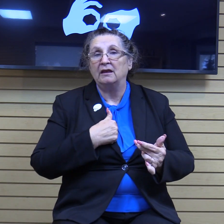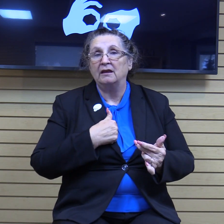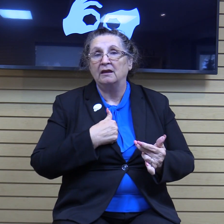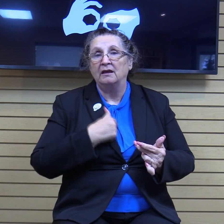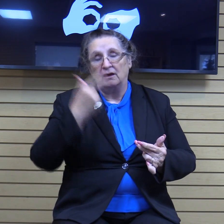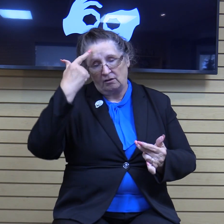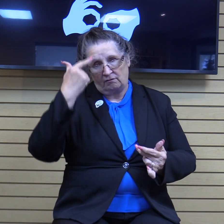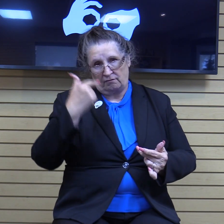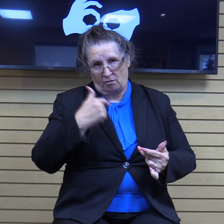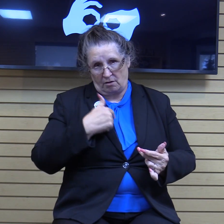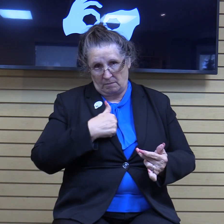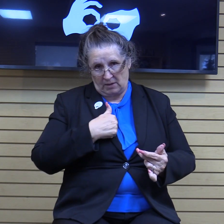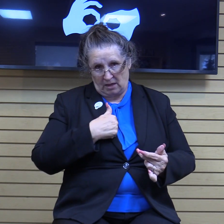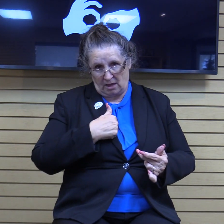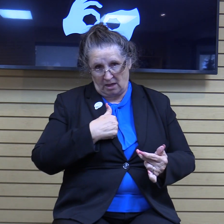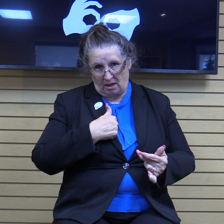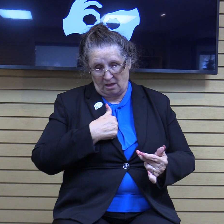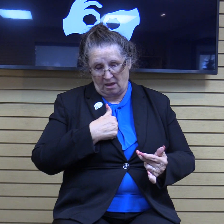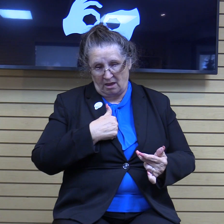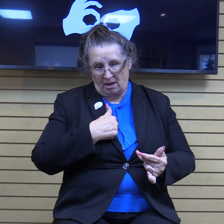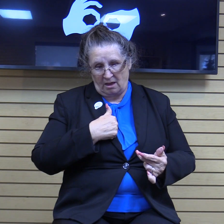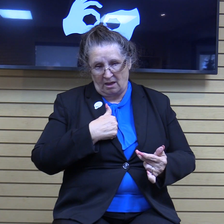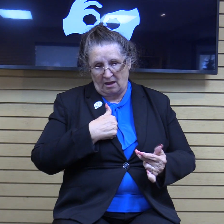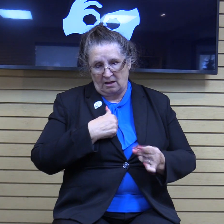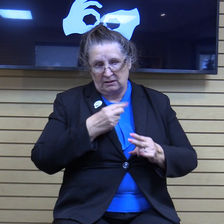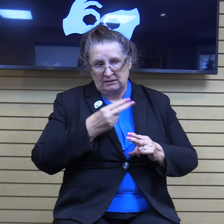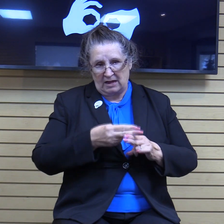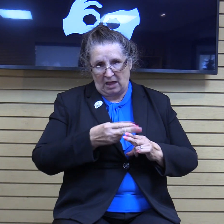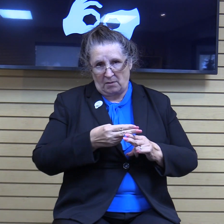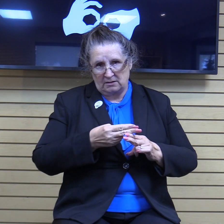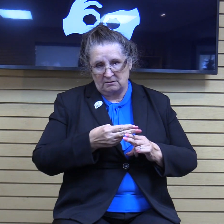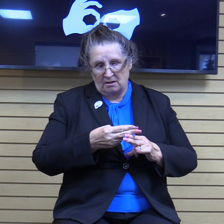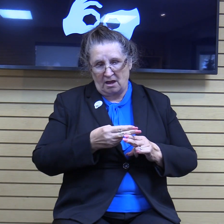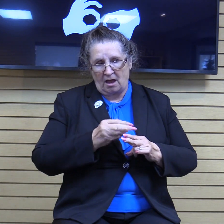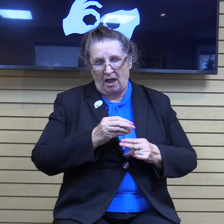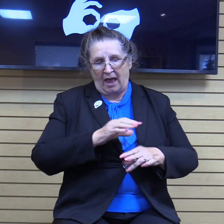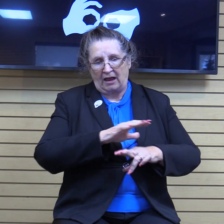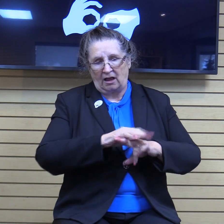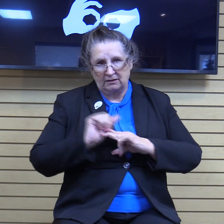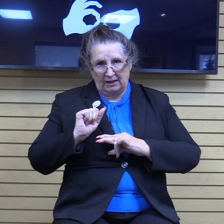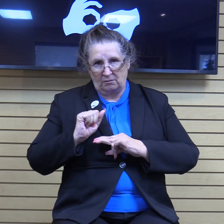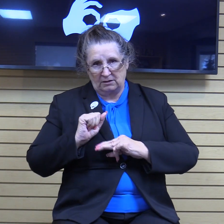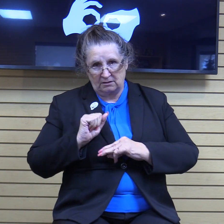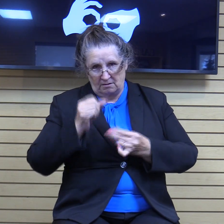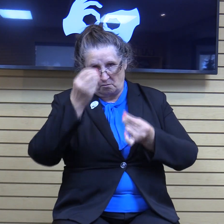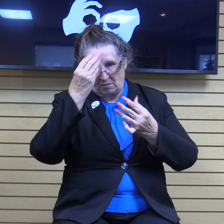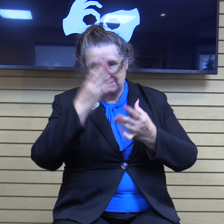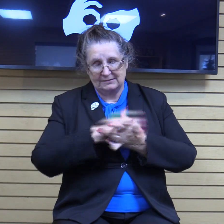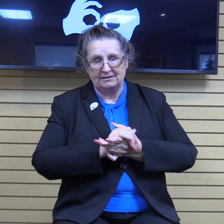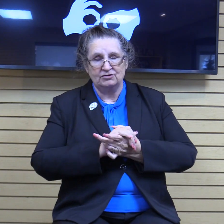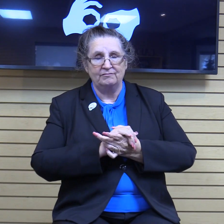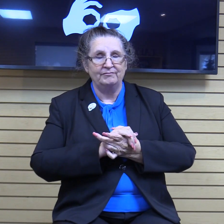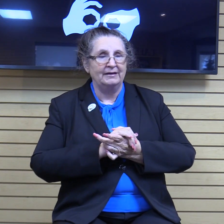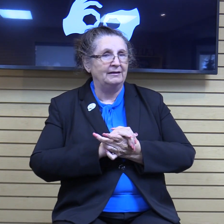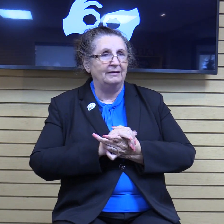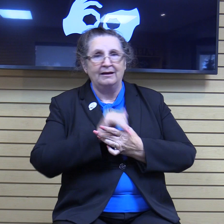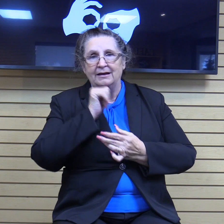me, to the name it and claim it message. And again, not of the mission